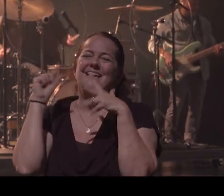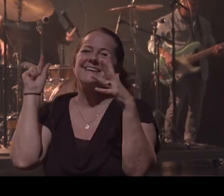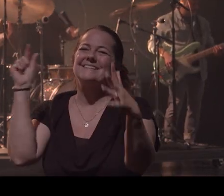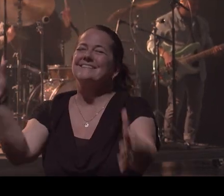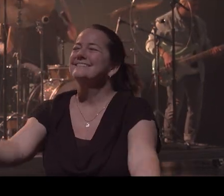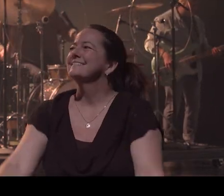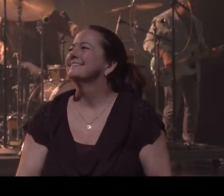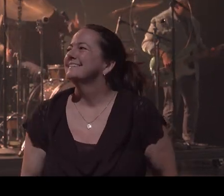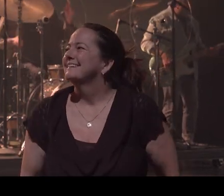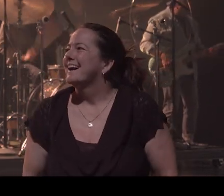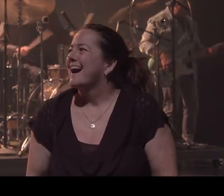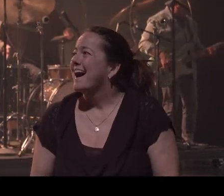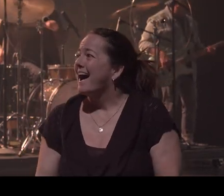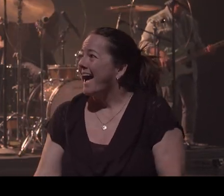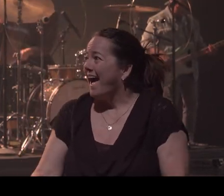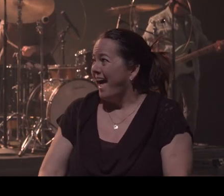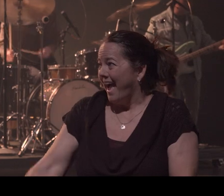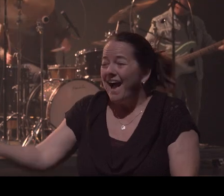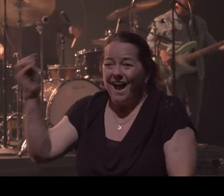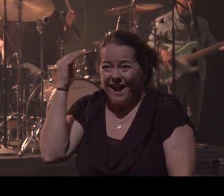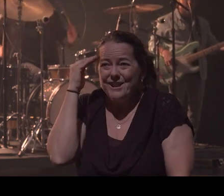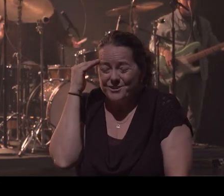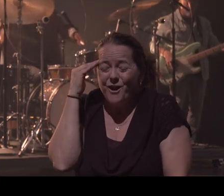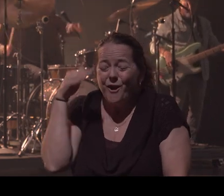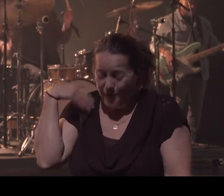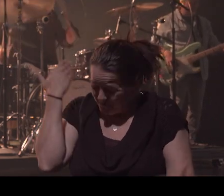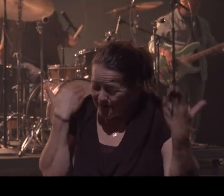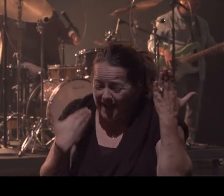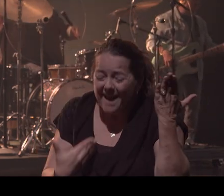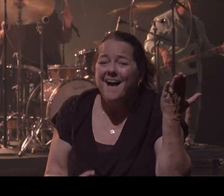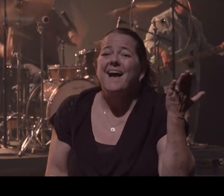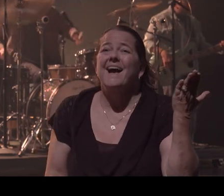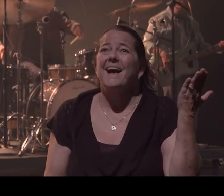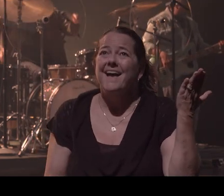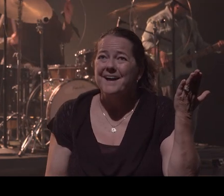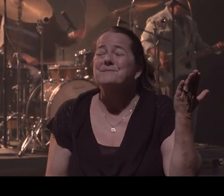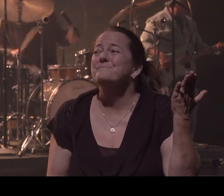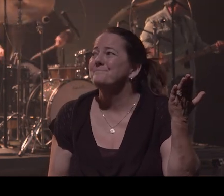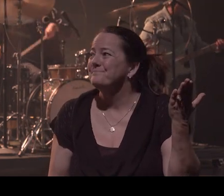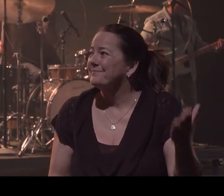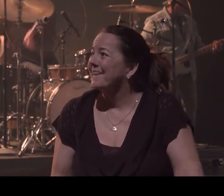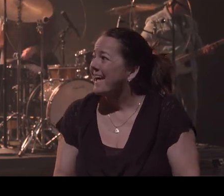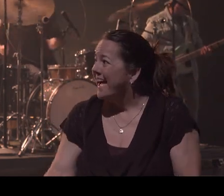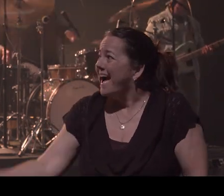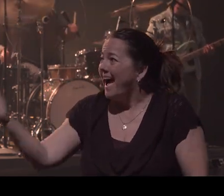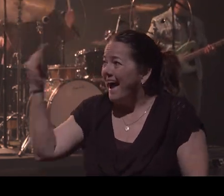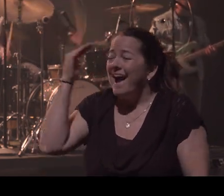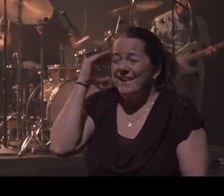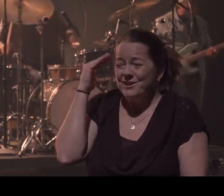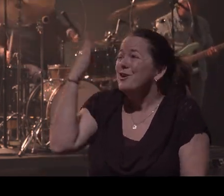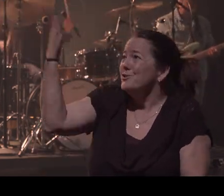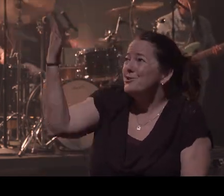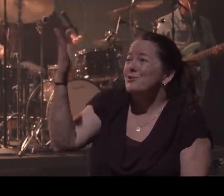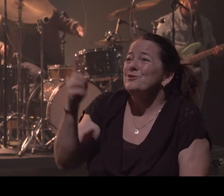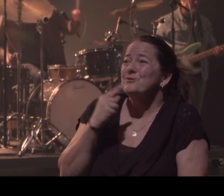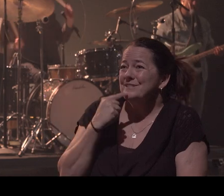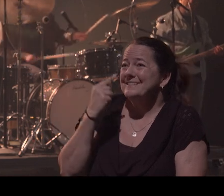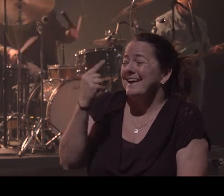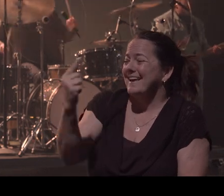I know who I am I know who I am Because I know what you've spoken I'm